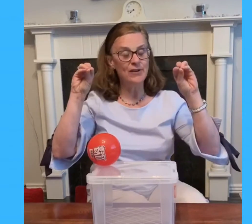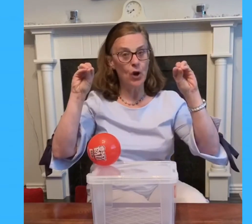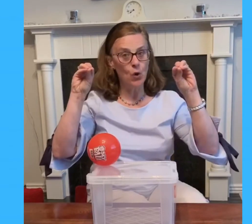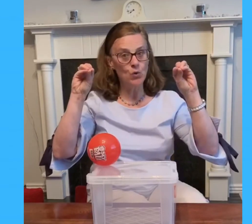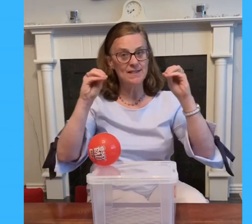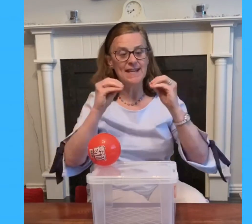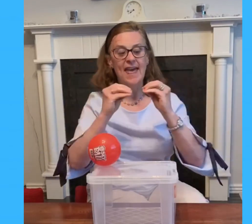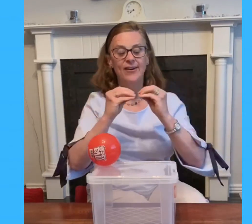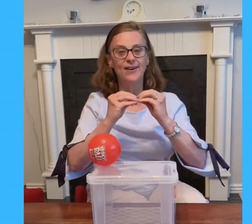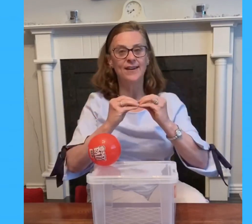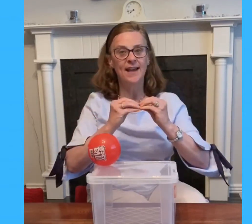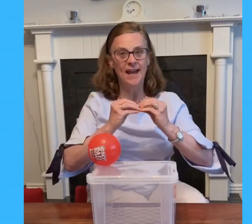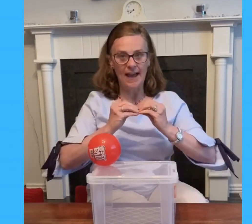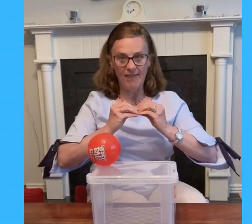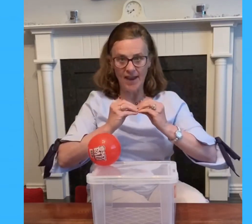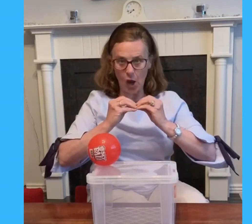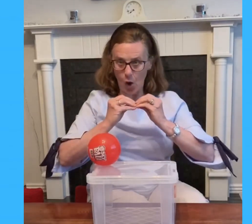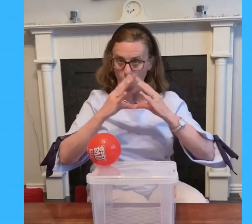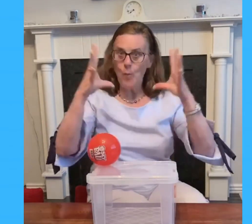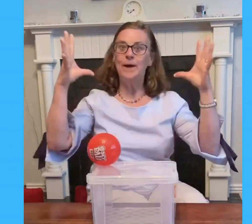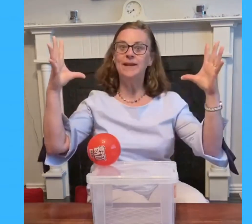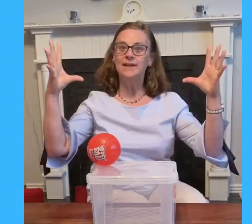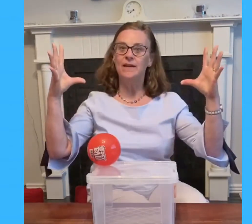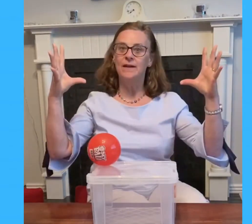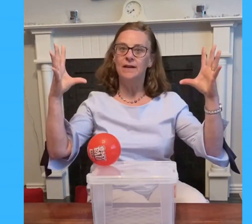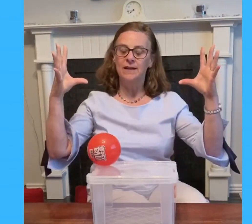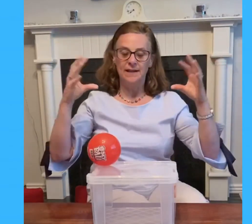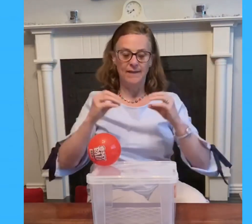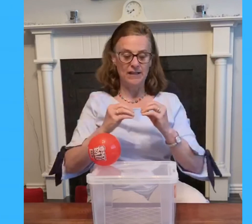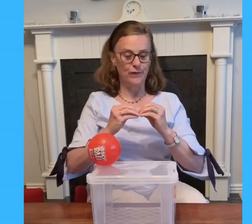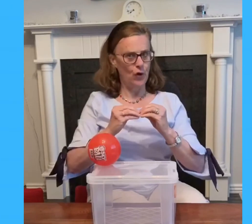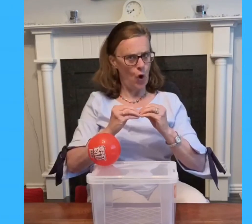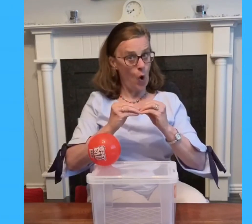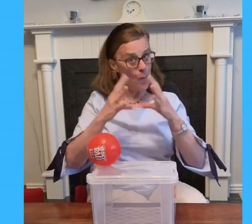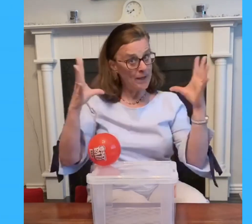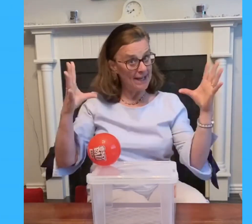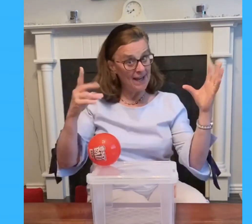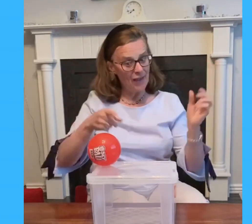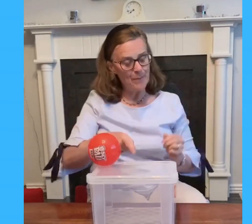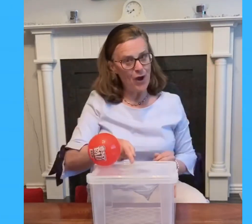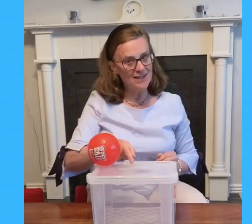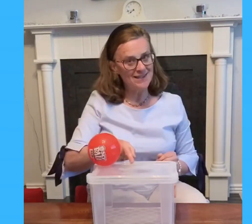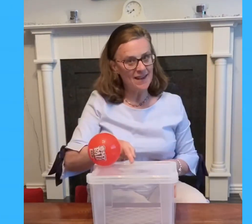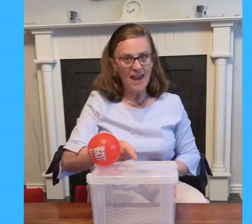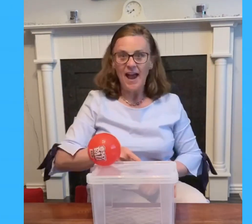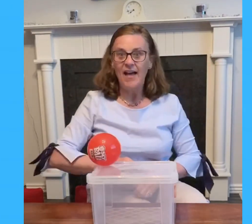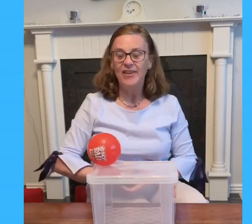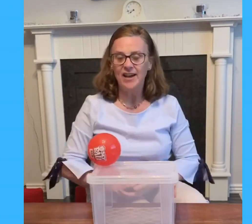letter o's together and they open that's for opening the box and the